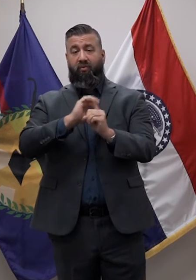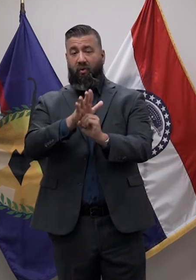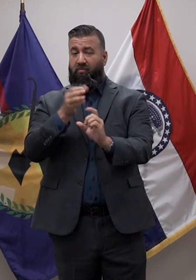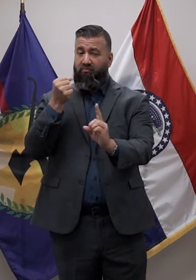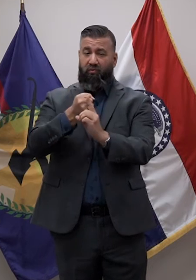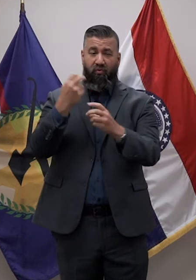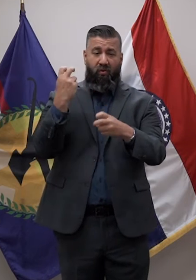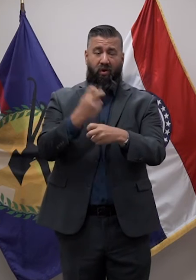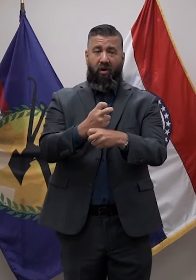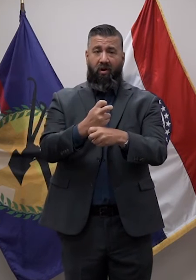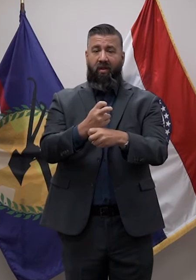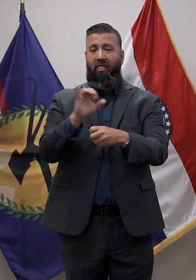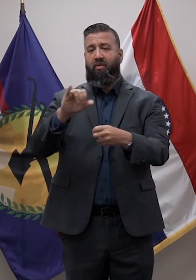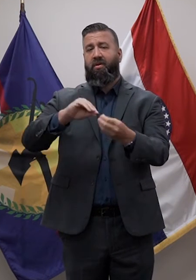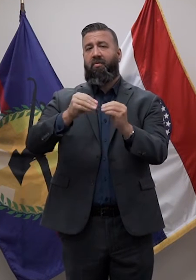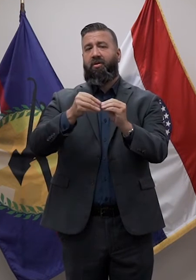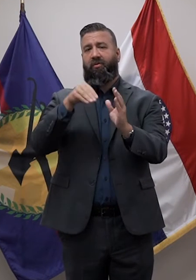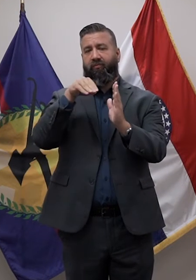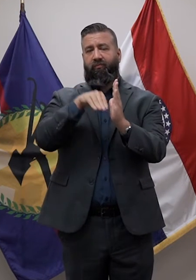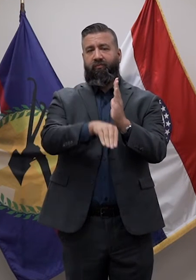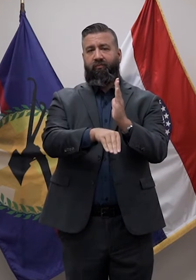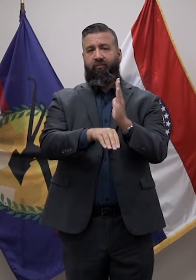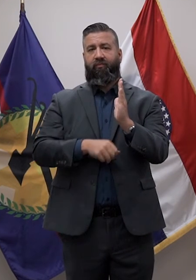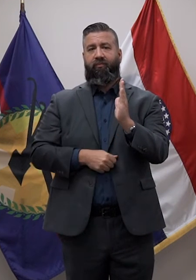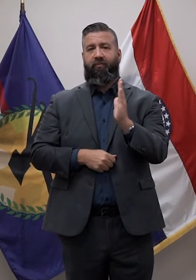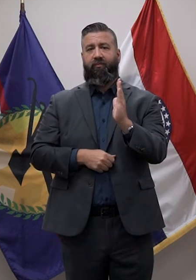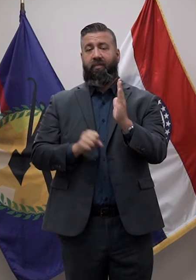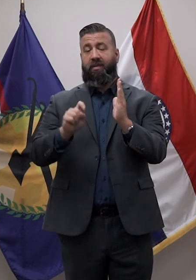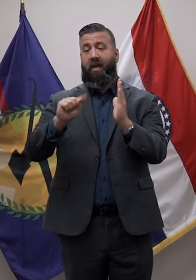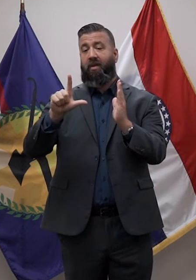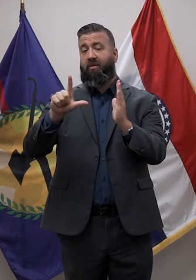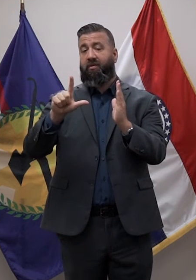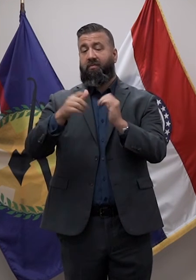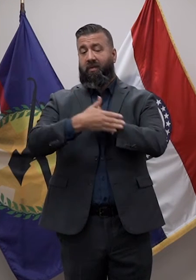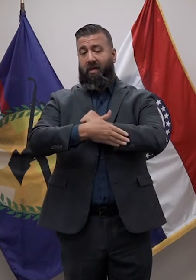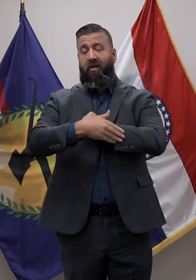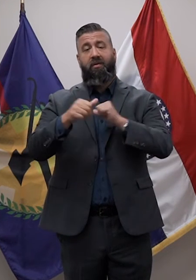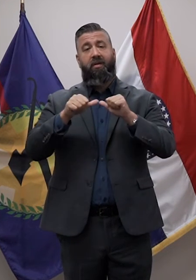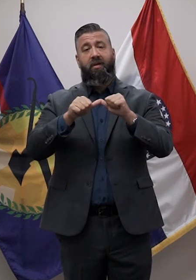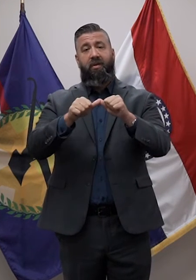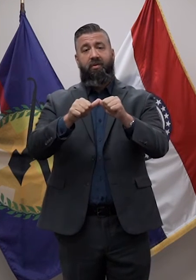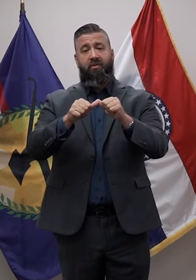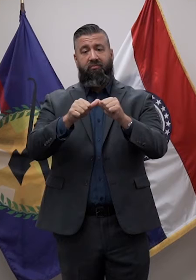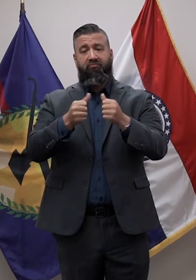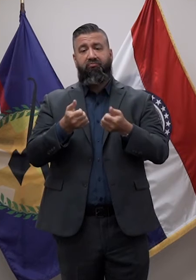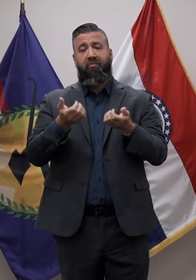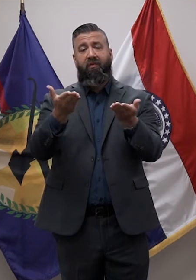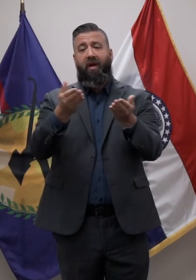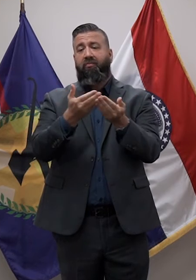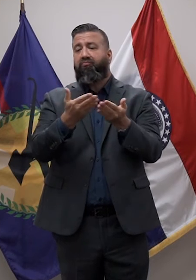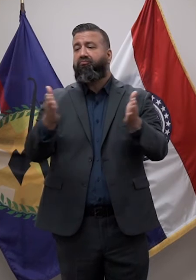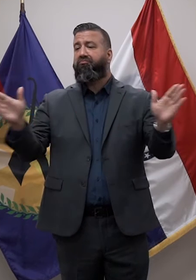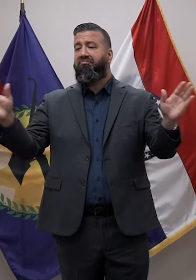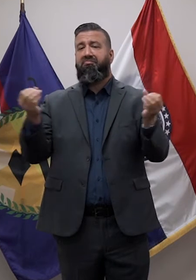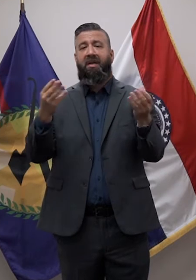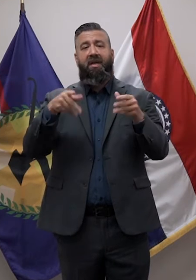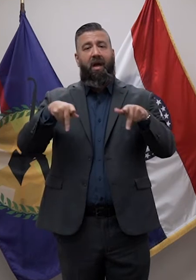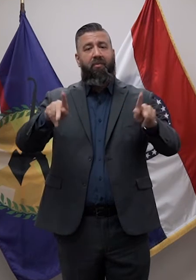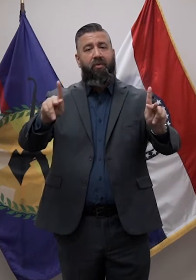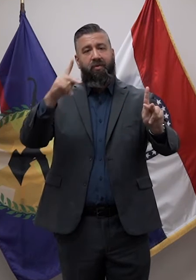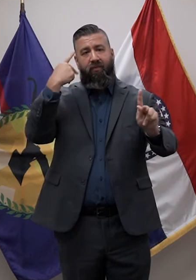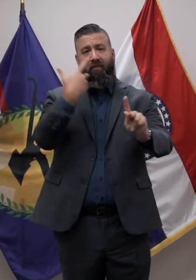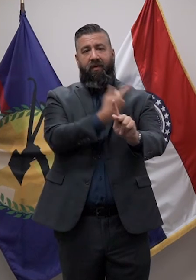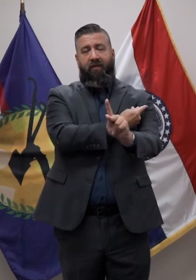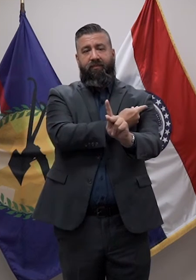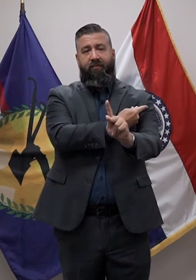receding. St. Louis County continues to provide a wide variety of vaccine opportunities throughout the community. Getting a